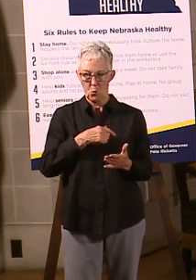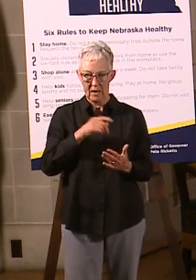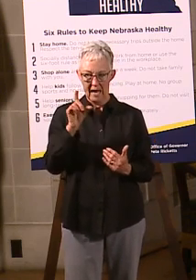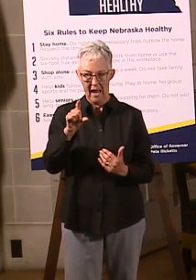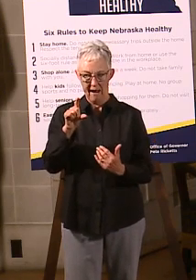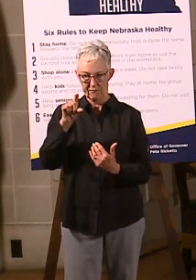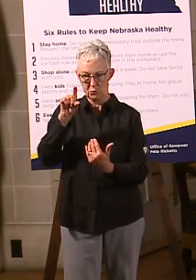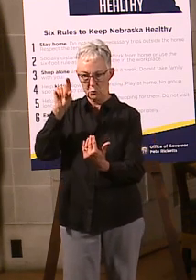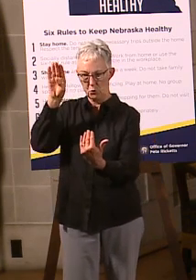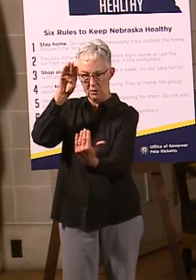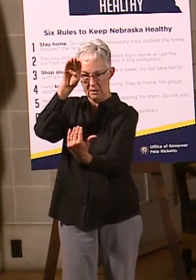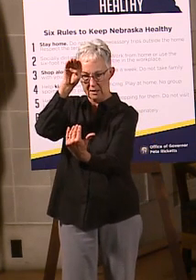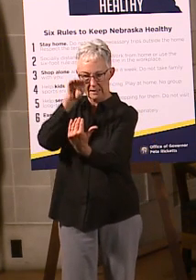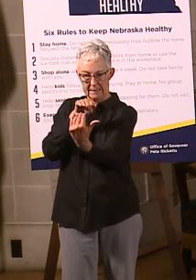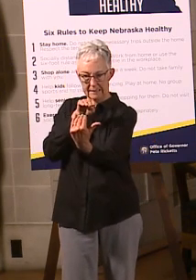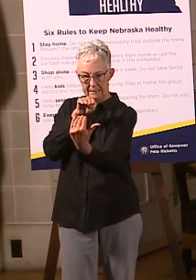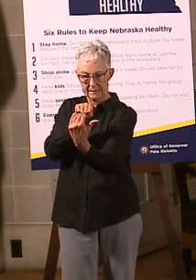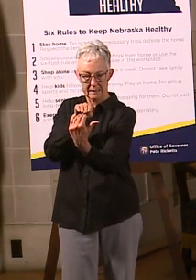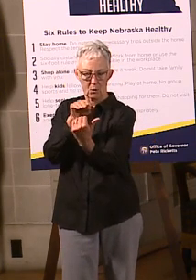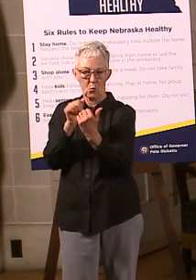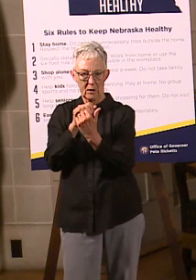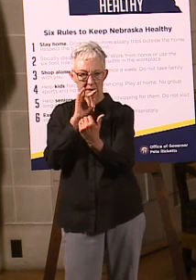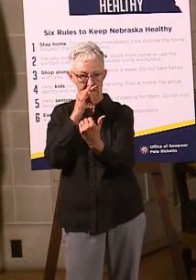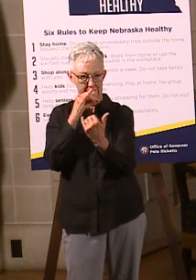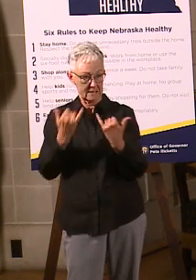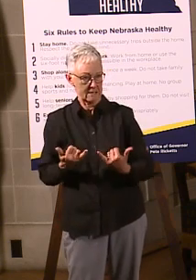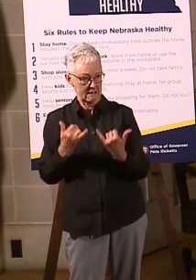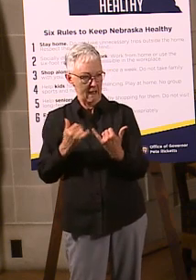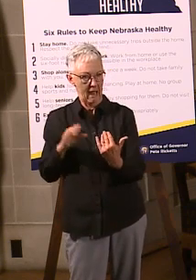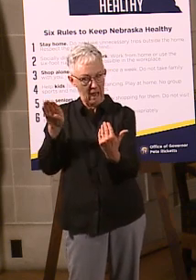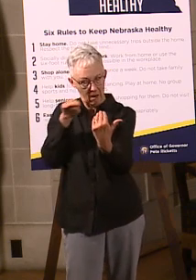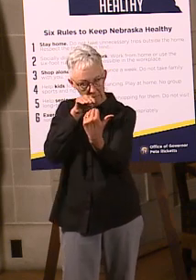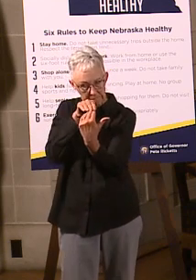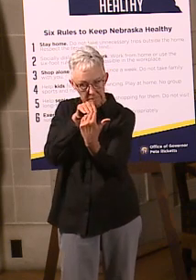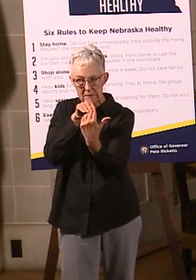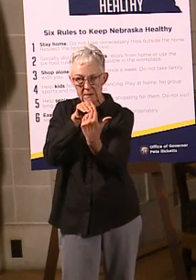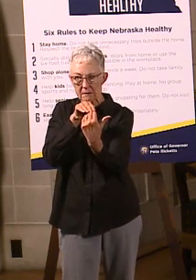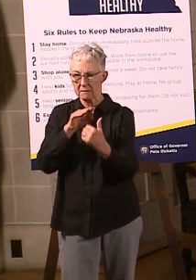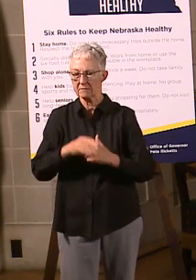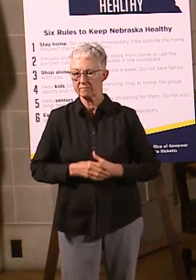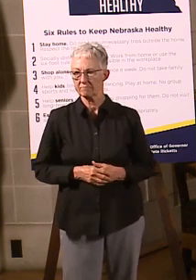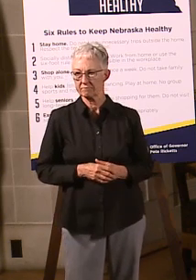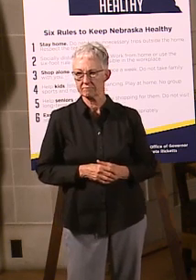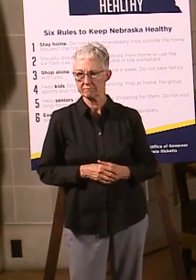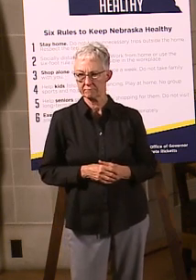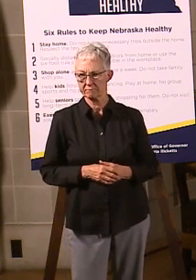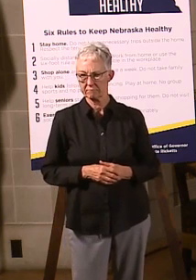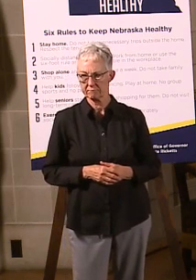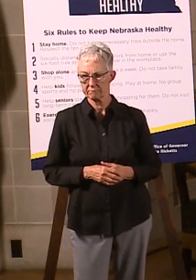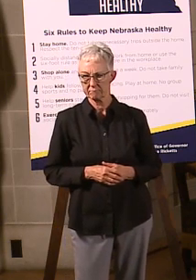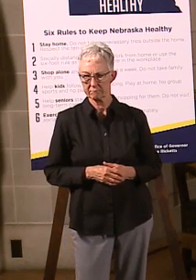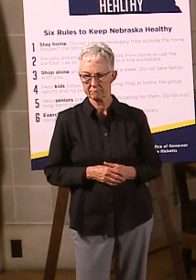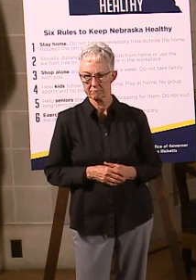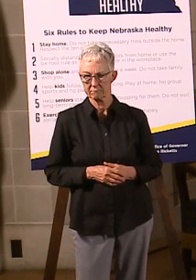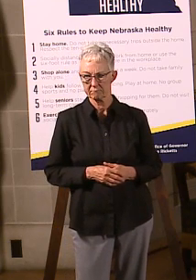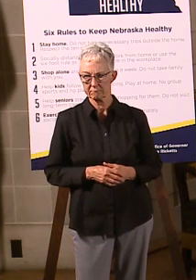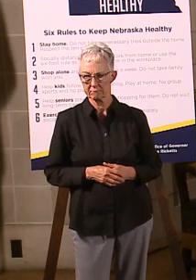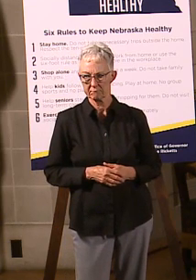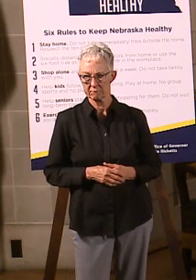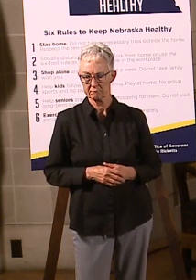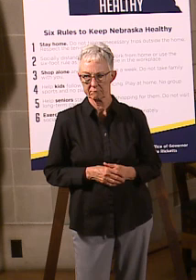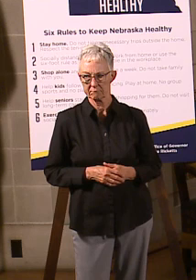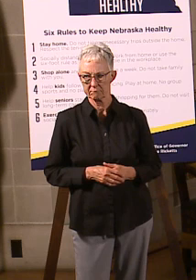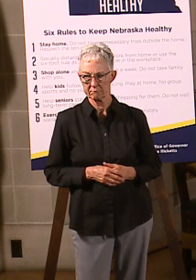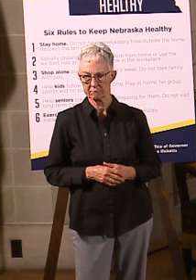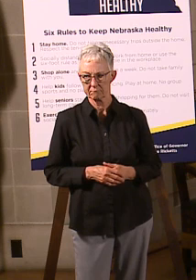that they can accelerate their learning as we do return back to a more normal environment. That was my other question about that gap, right? Obviously, it's evident